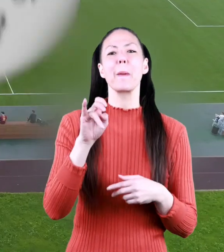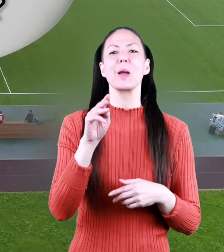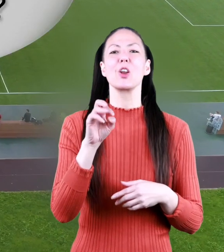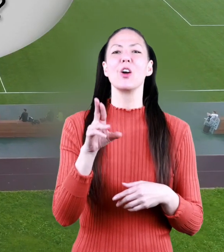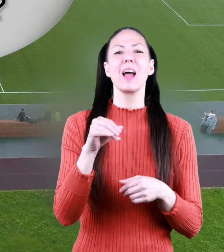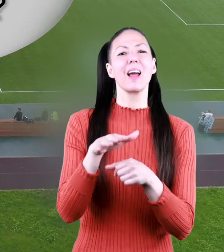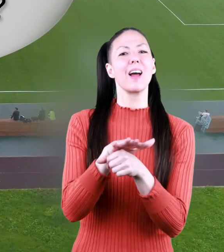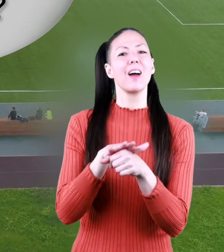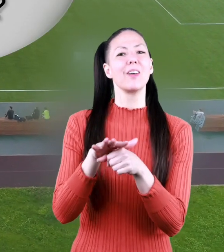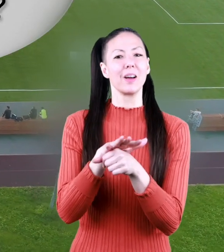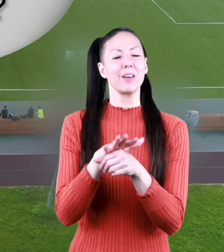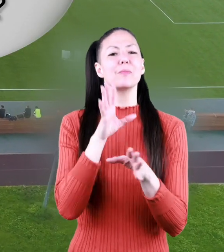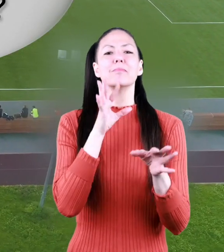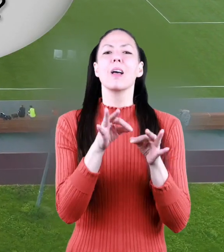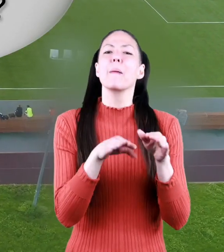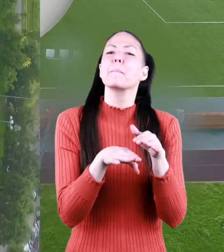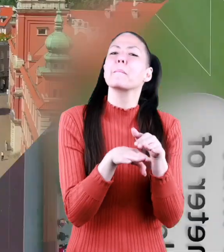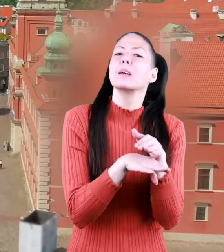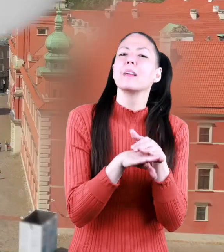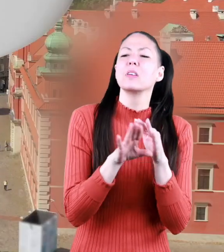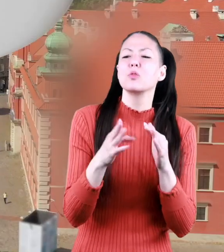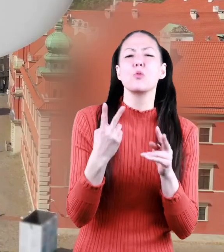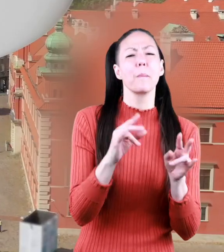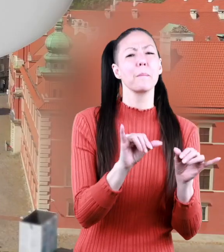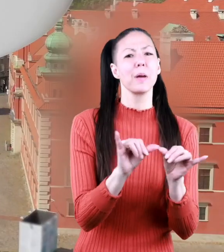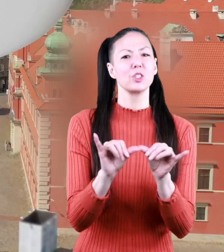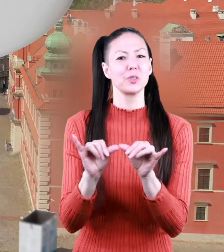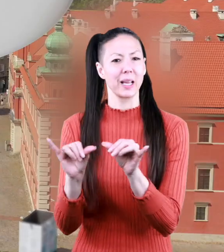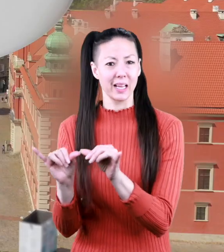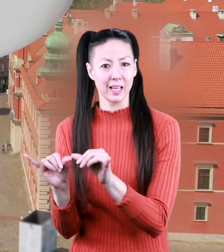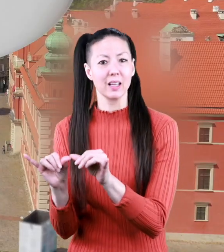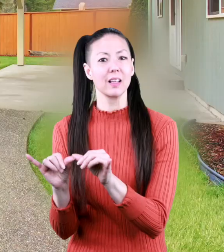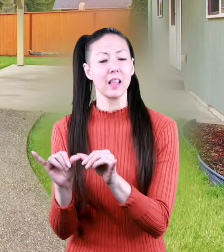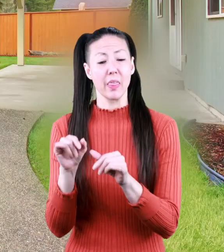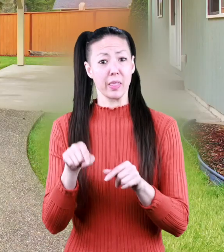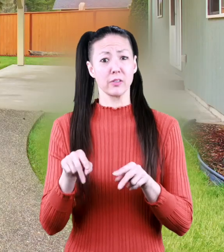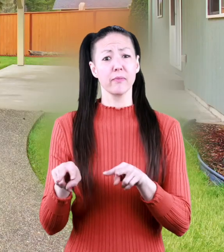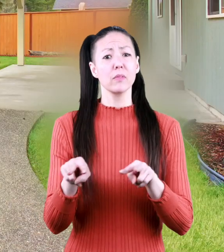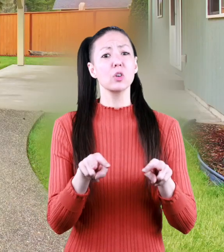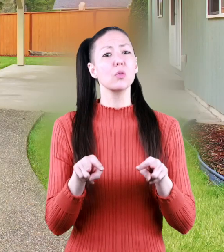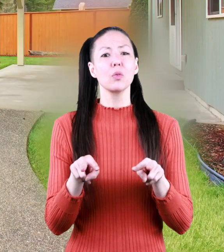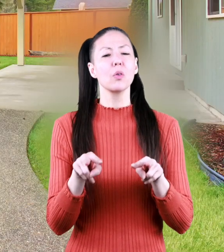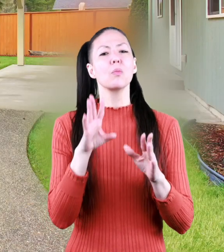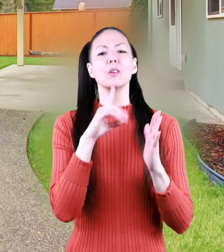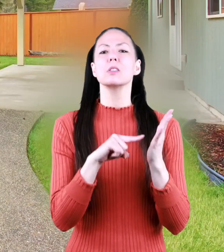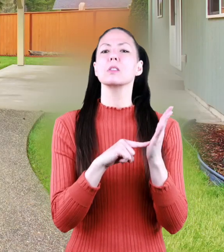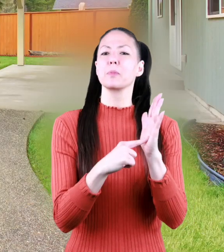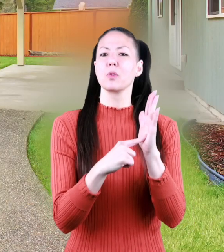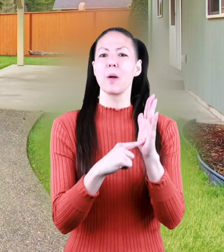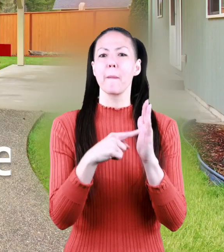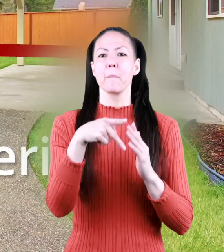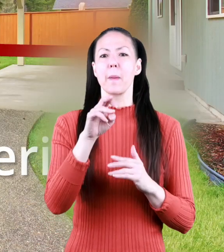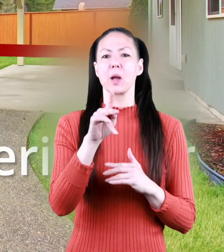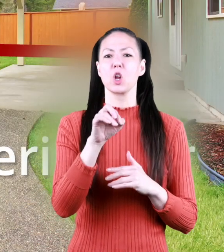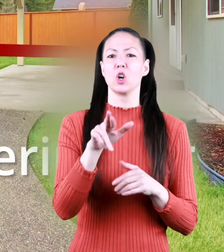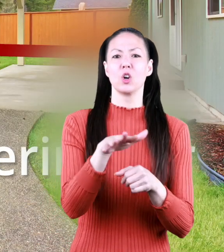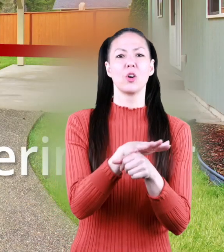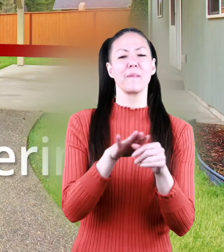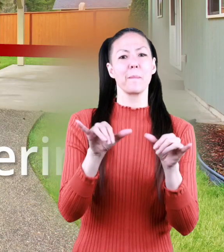area in which we explain the basics about those two measurements in the video we demonstrate that perimeter is a measurement